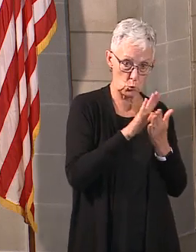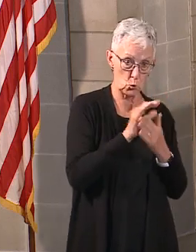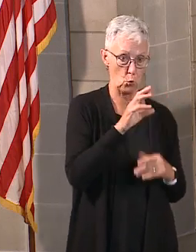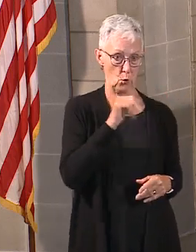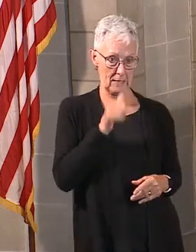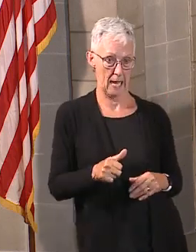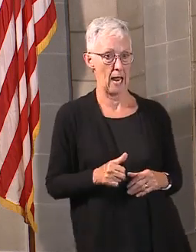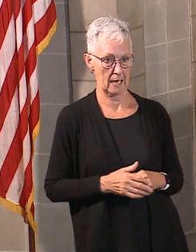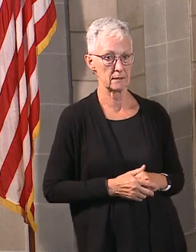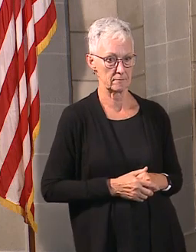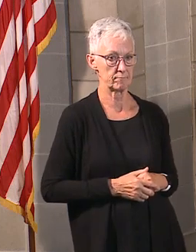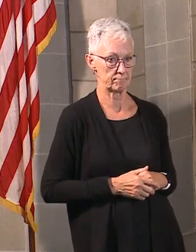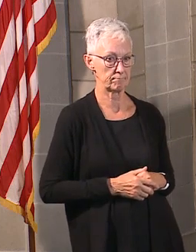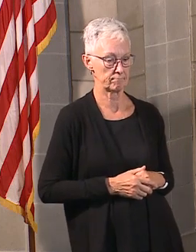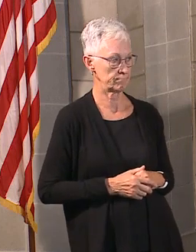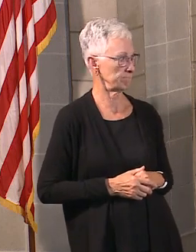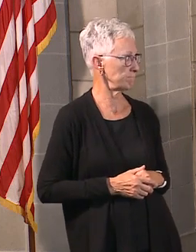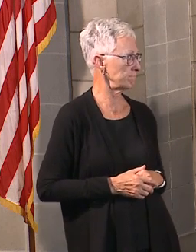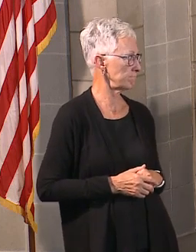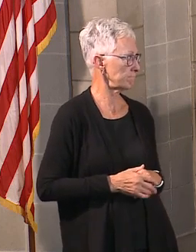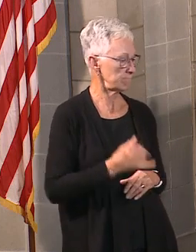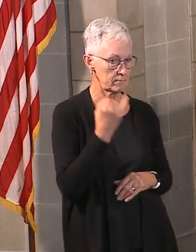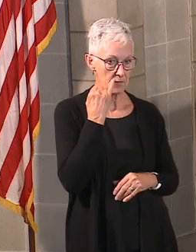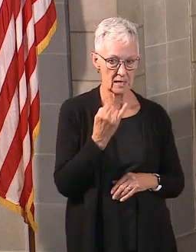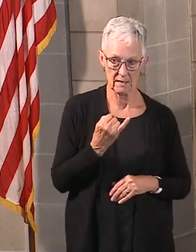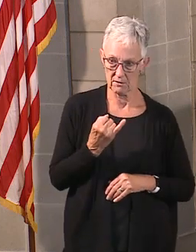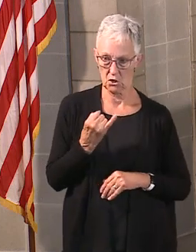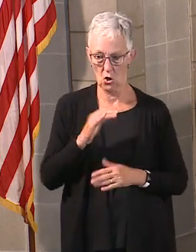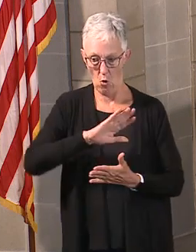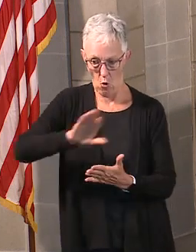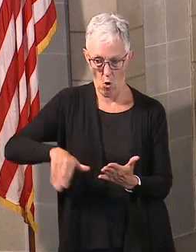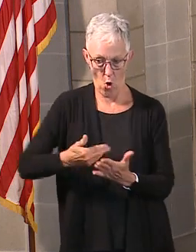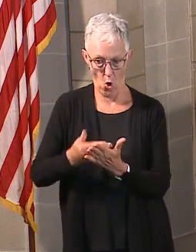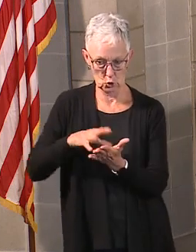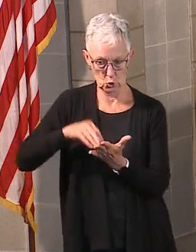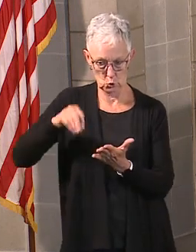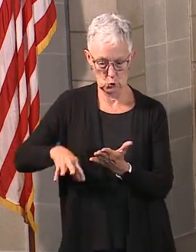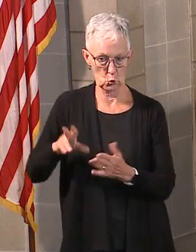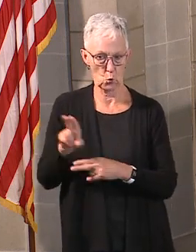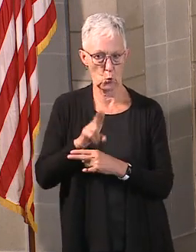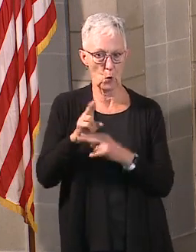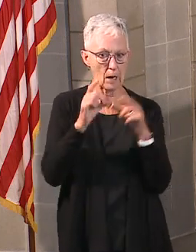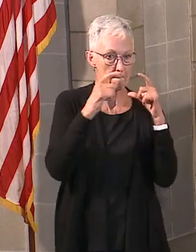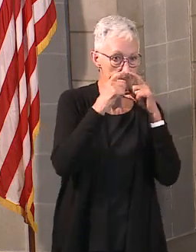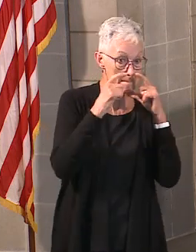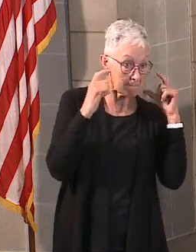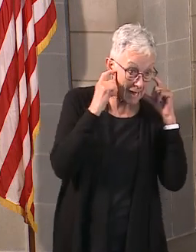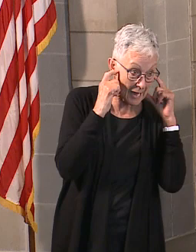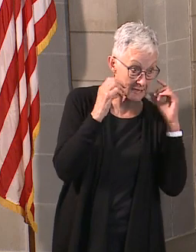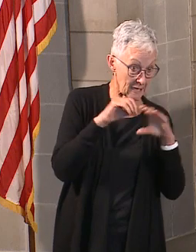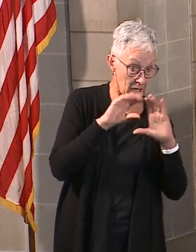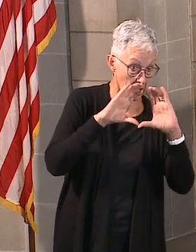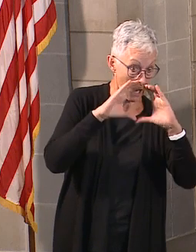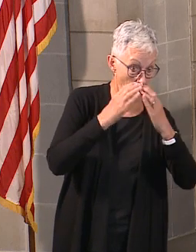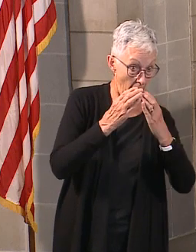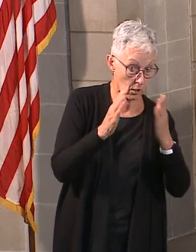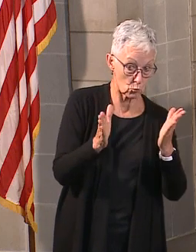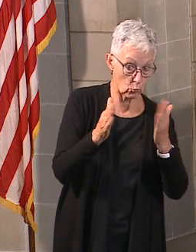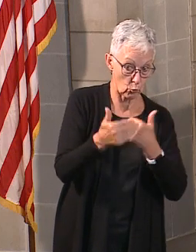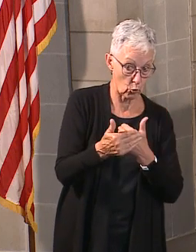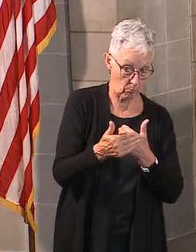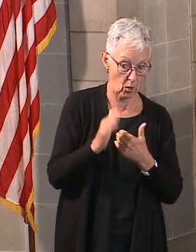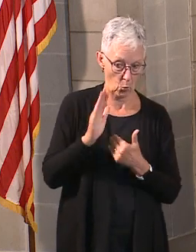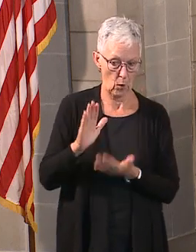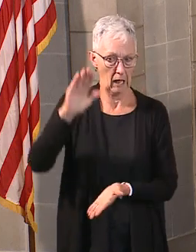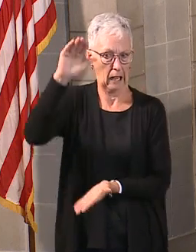goes back to your previous question. Right. If two students are wearing if all the students are wearing masks in a classroom, that's less likely to be counted as a close contact than